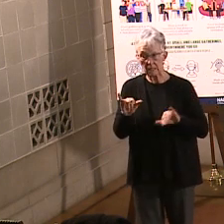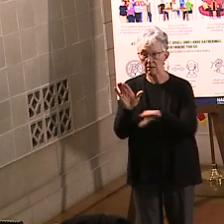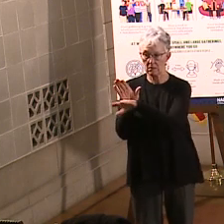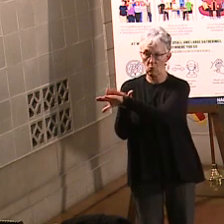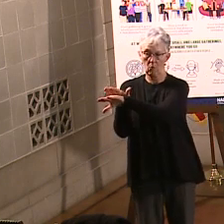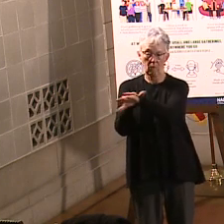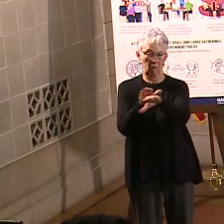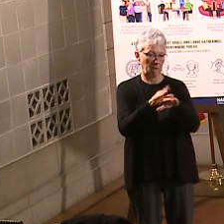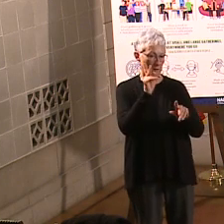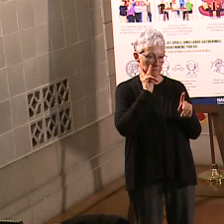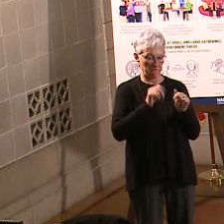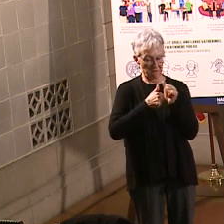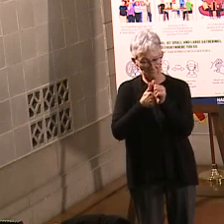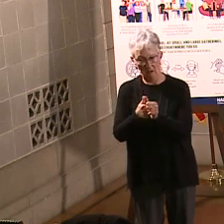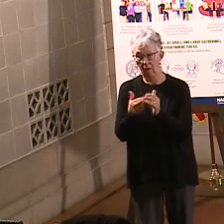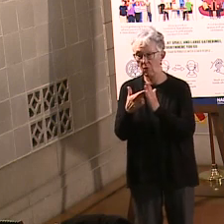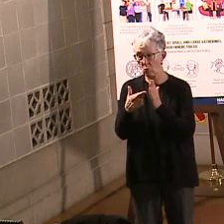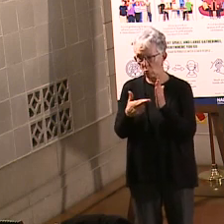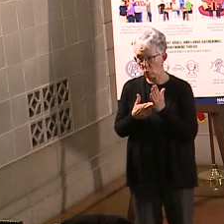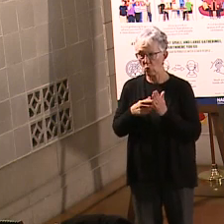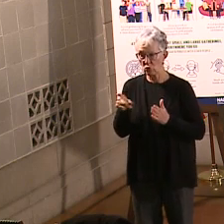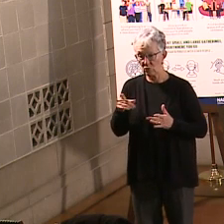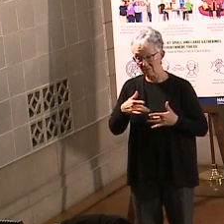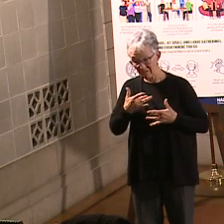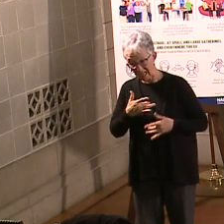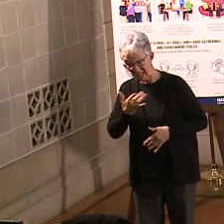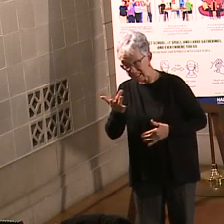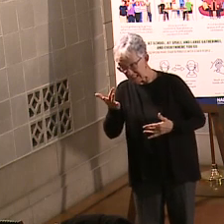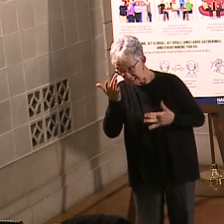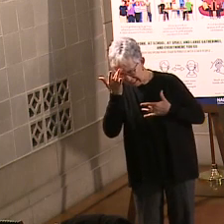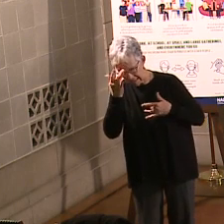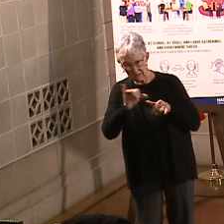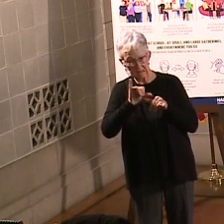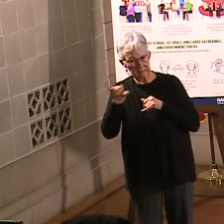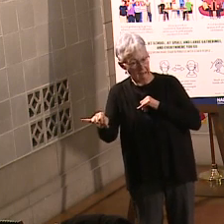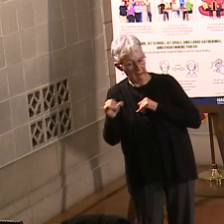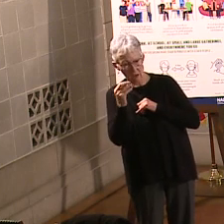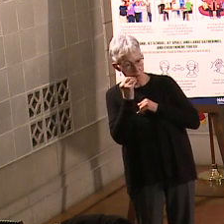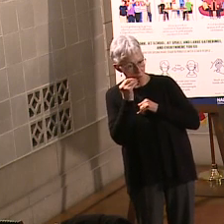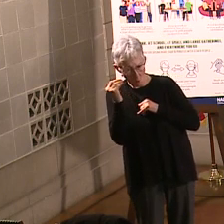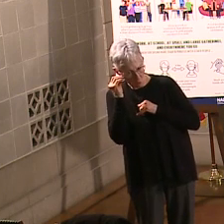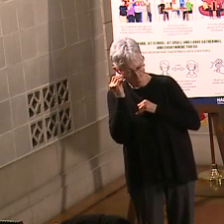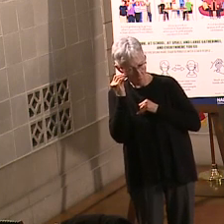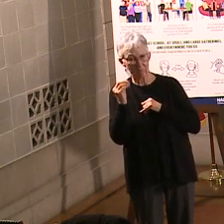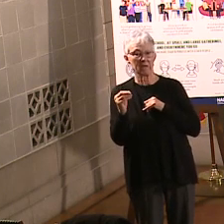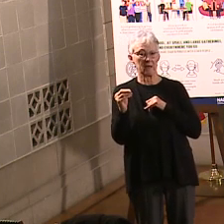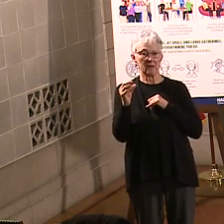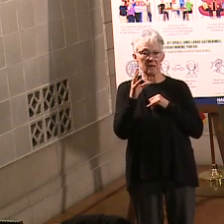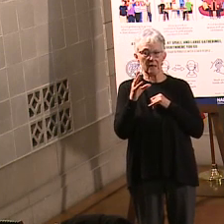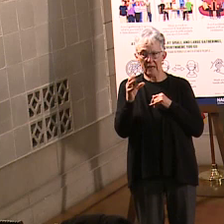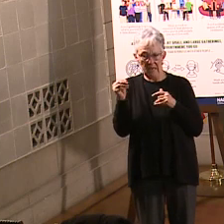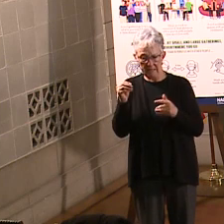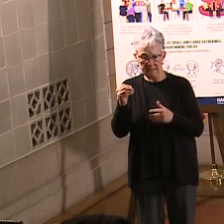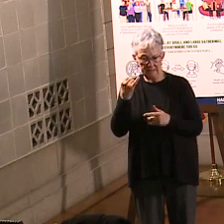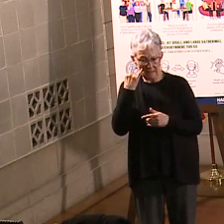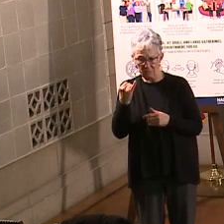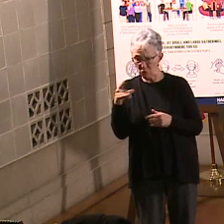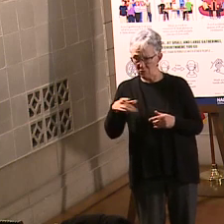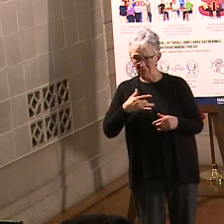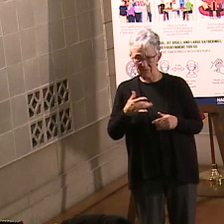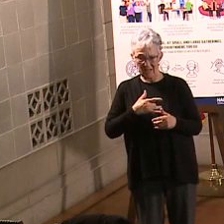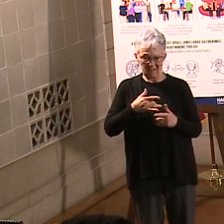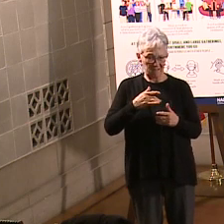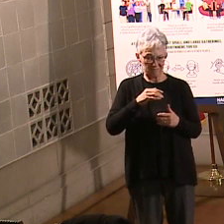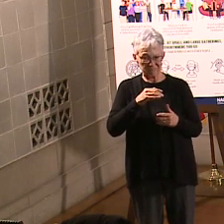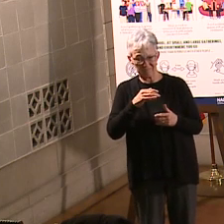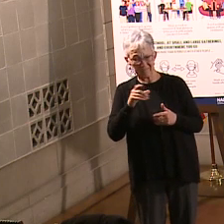cough or that fever. You know, those are the things we're going to need to continue to do. Even being in this green and even with our hospitalizations going down, this is still not the place where